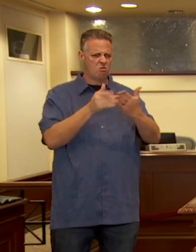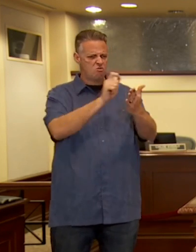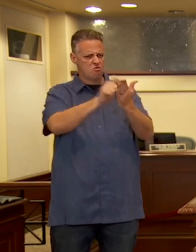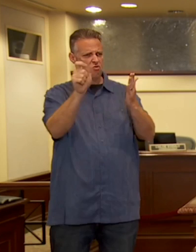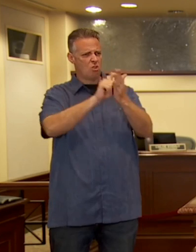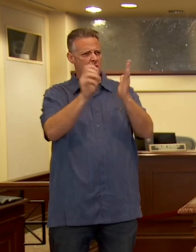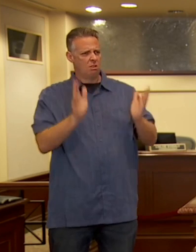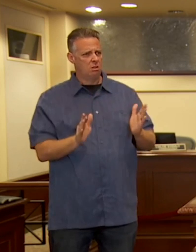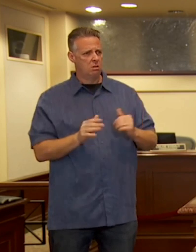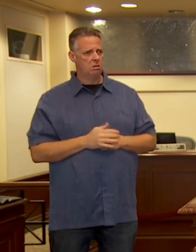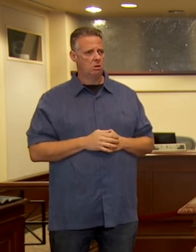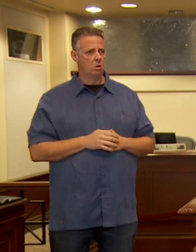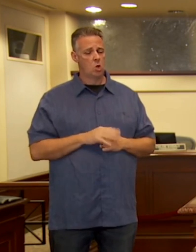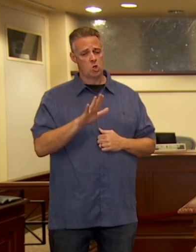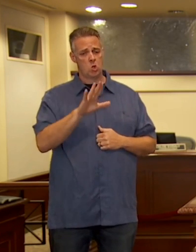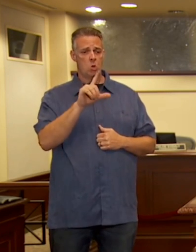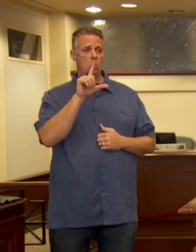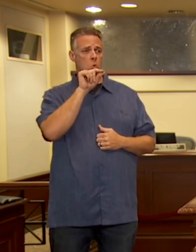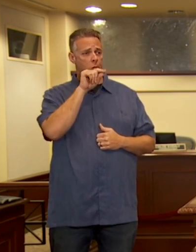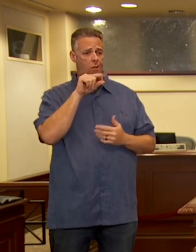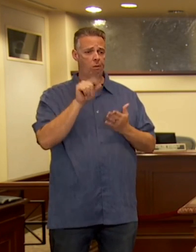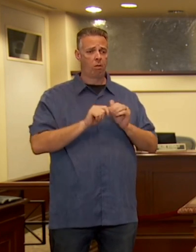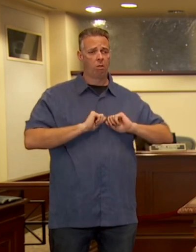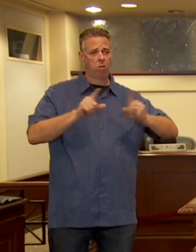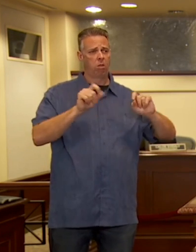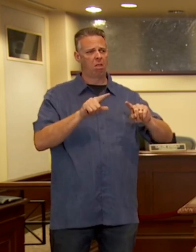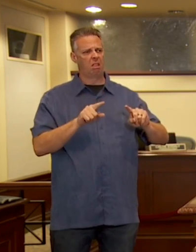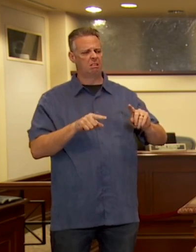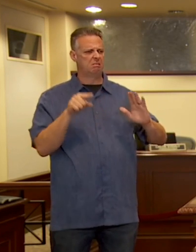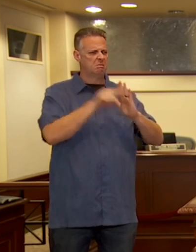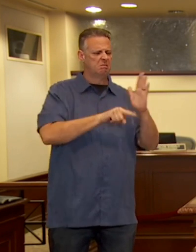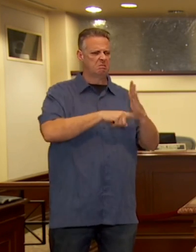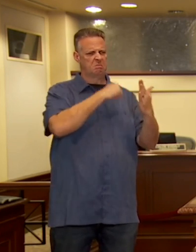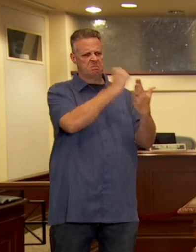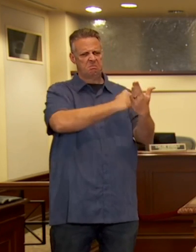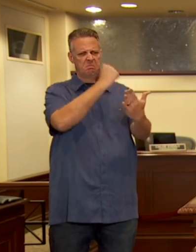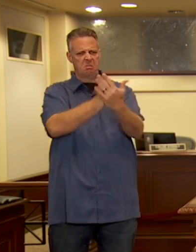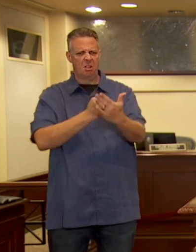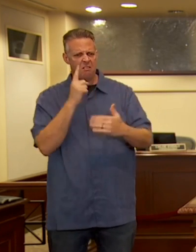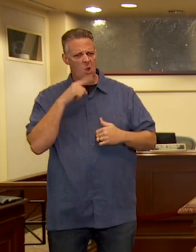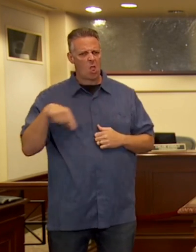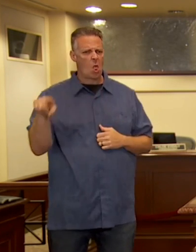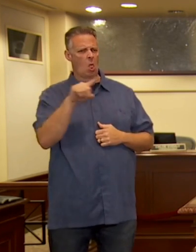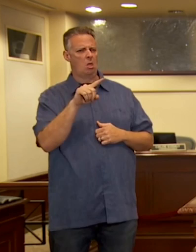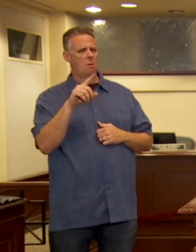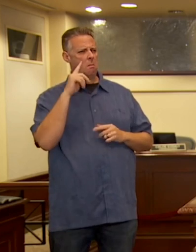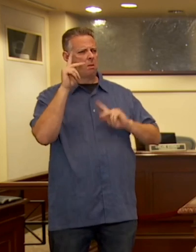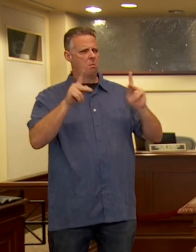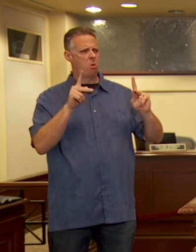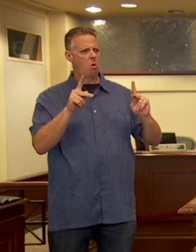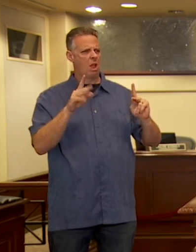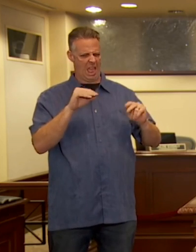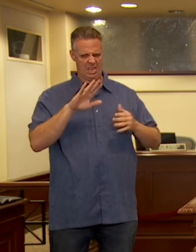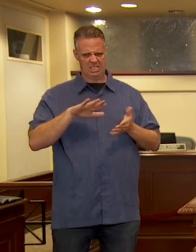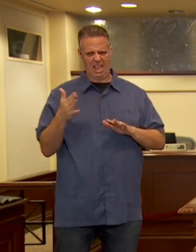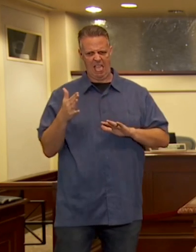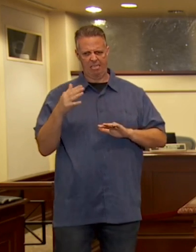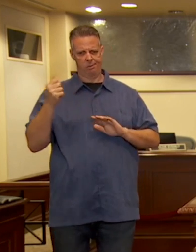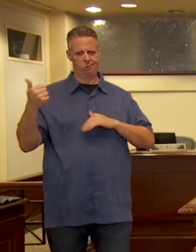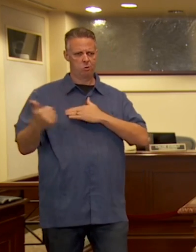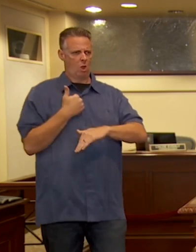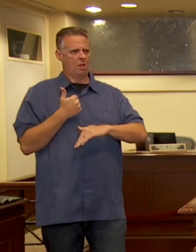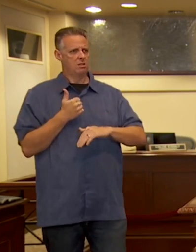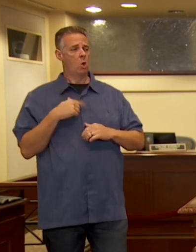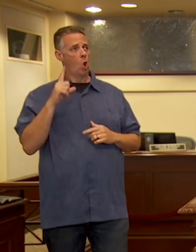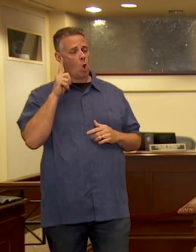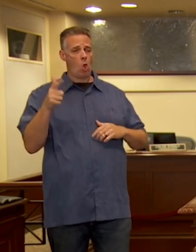We've read your tweets slamming private citizens to the point of receiving death threats and we've listened to your attacks